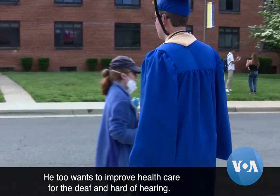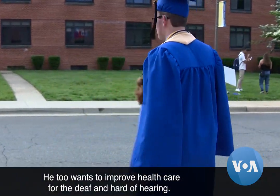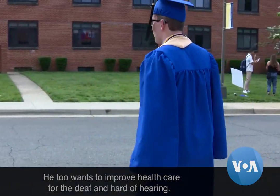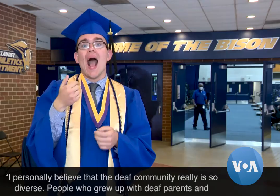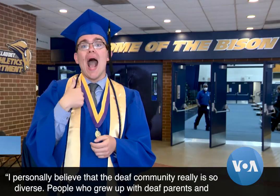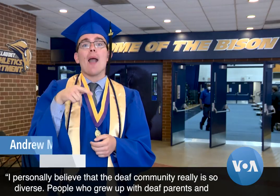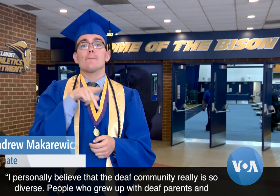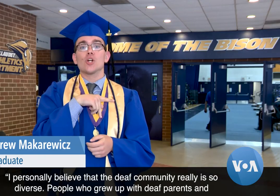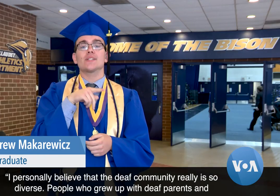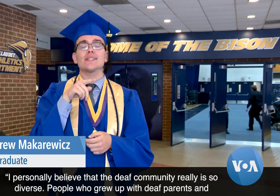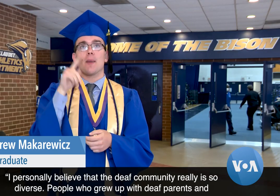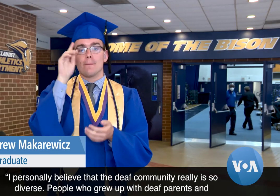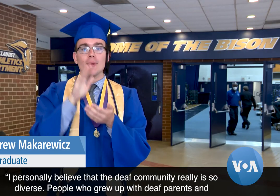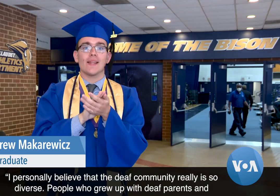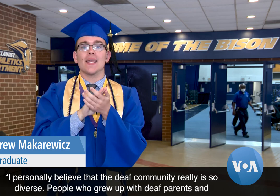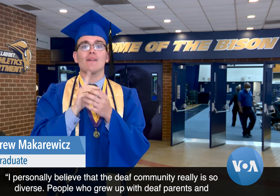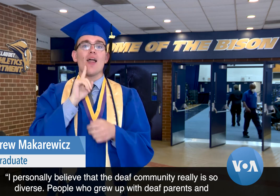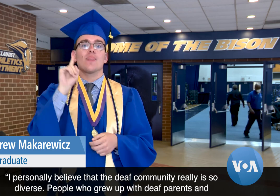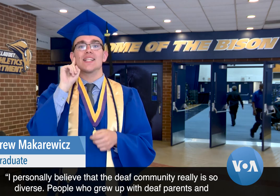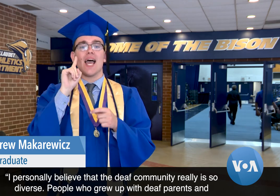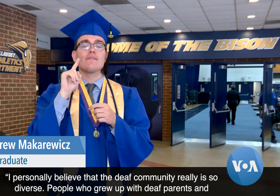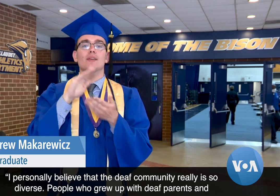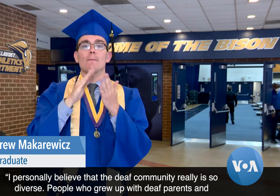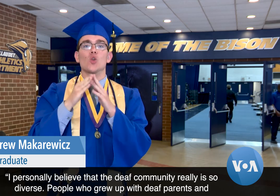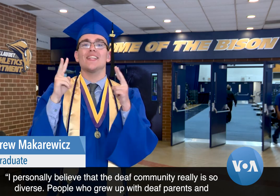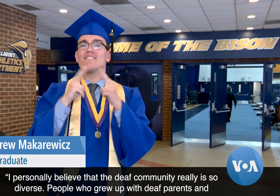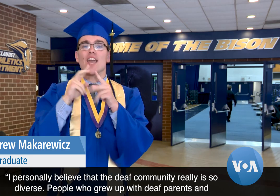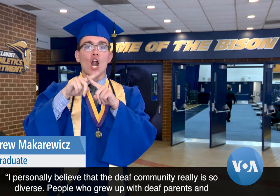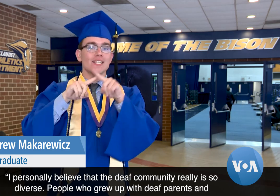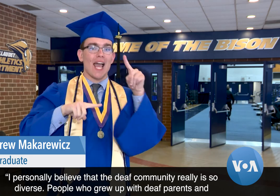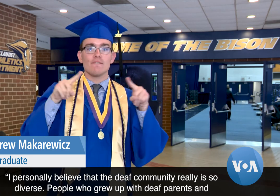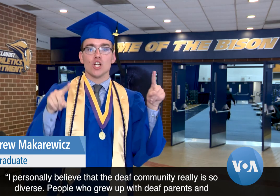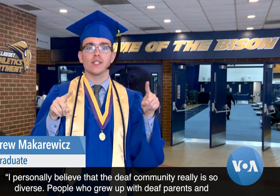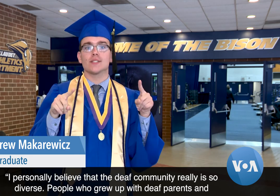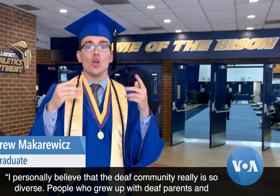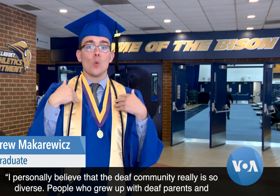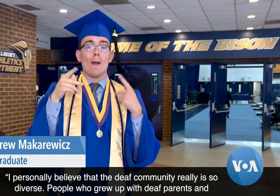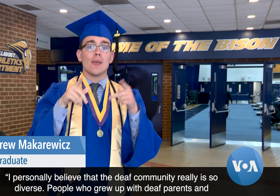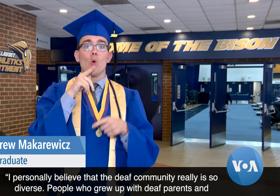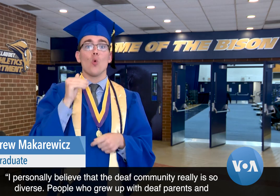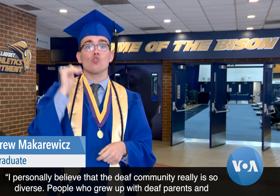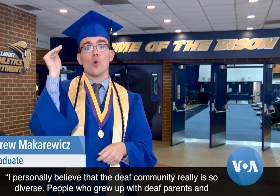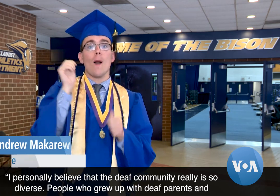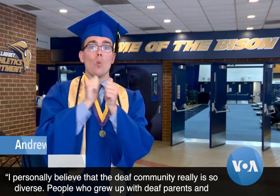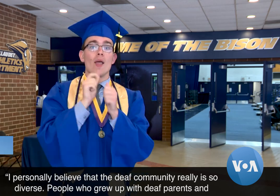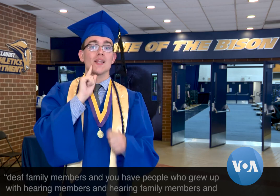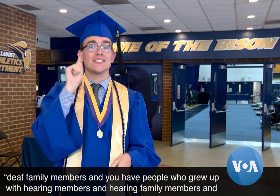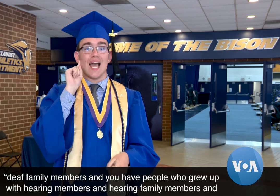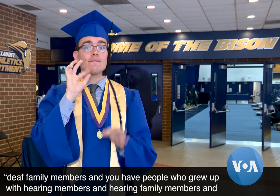I personally believe that the deaf community is really so diverse. You have people who grew up with deaf parents and deaf family